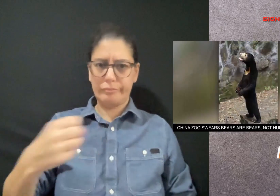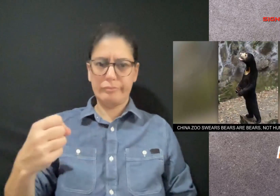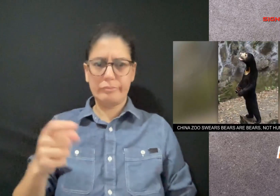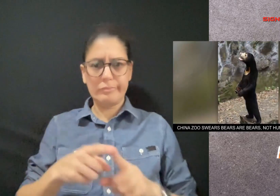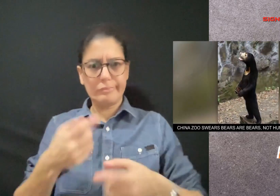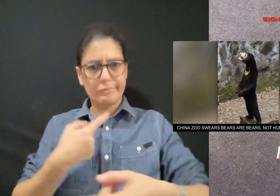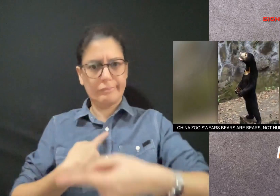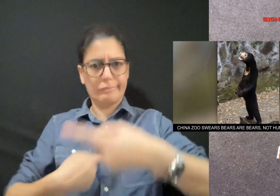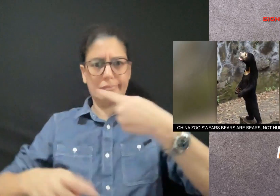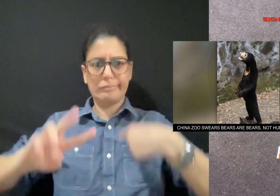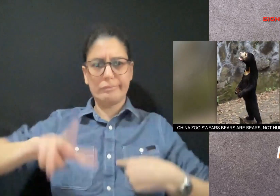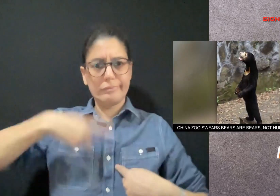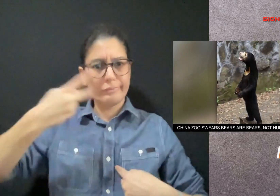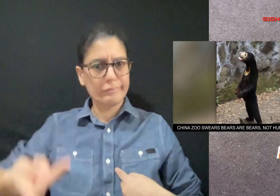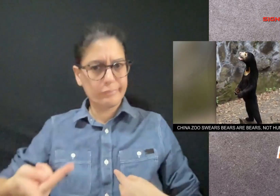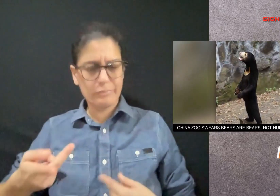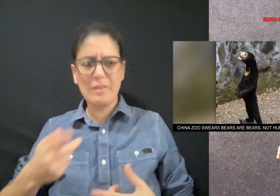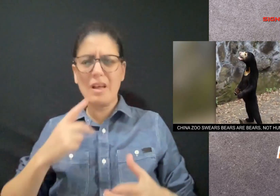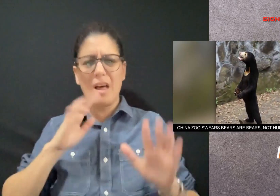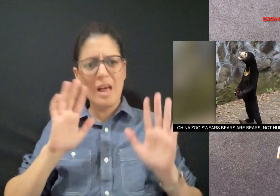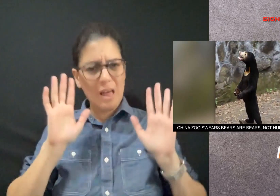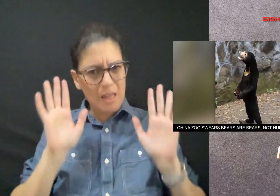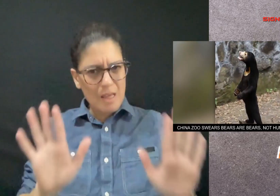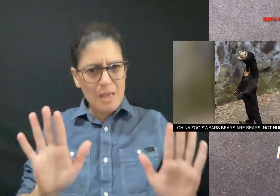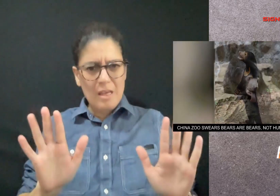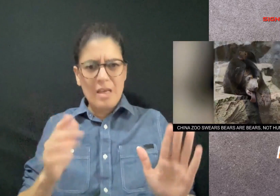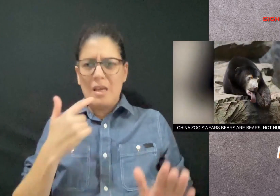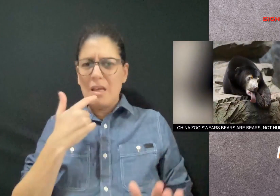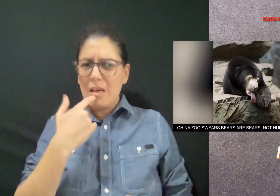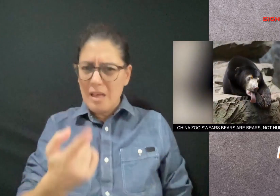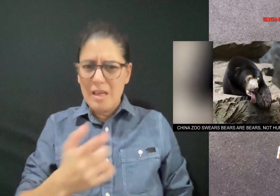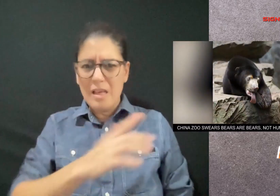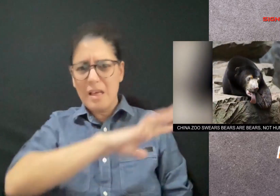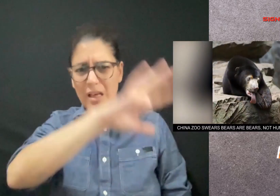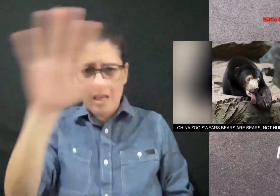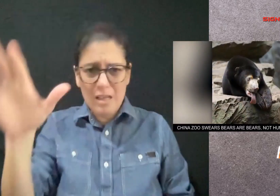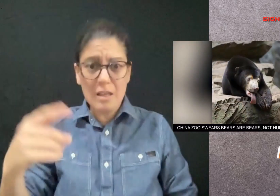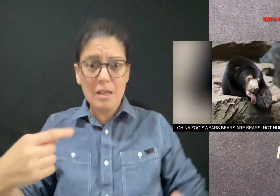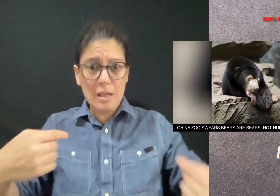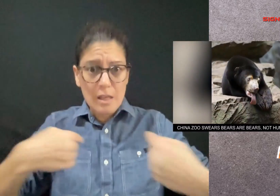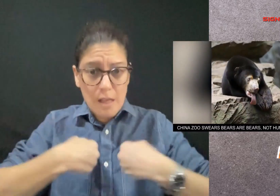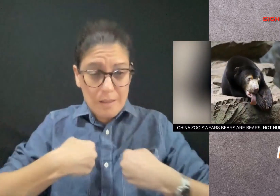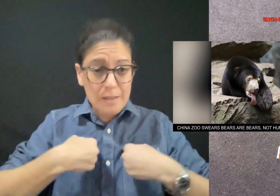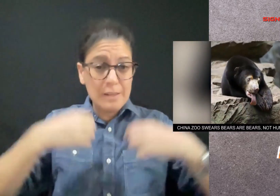Let me reiterate again to everyone that I am a Sun Bear.